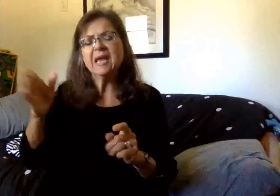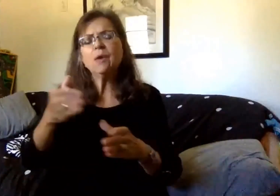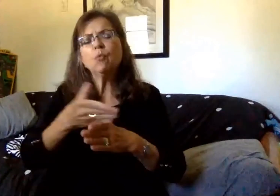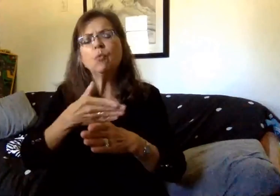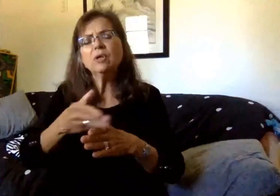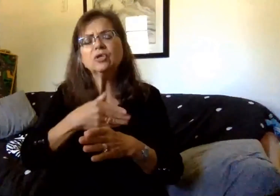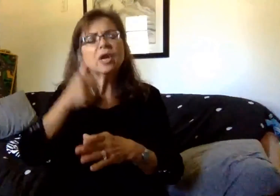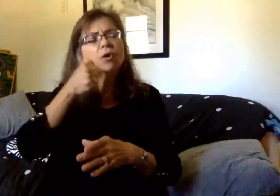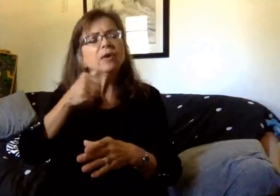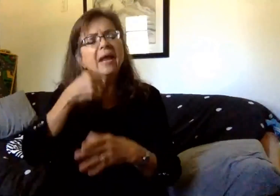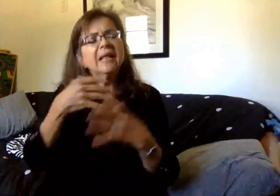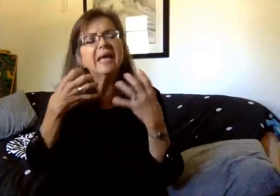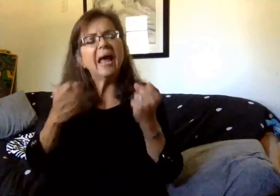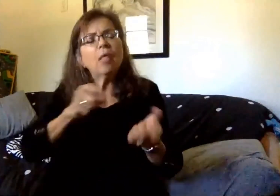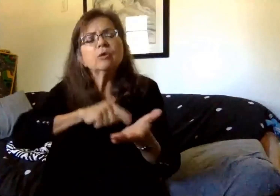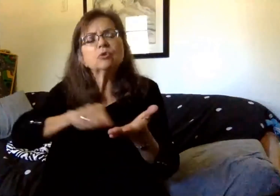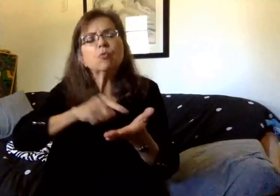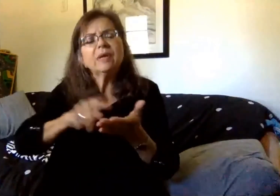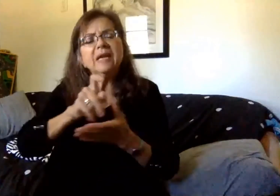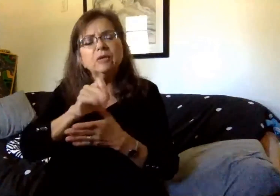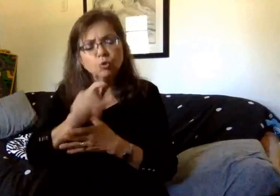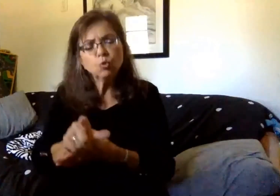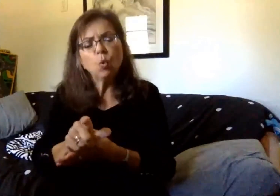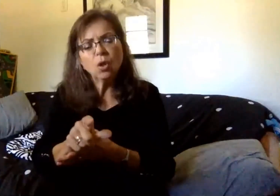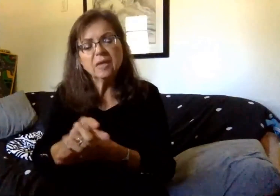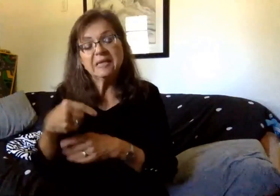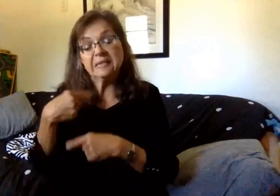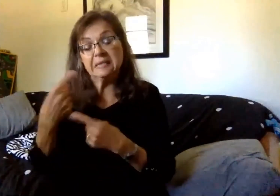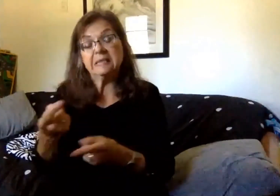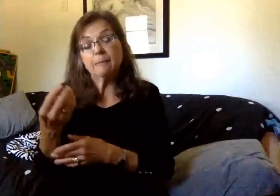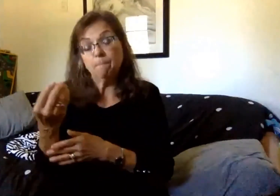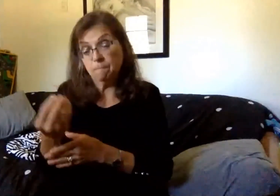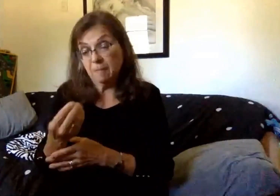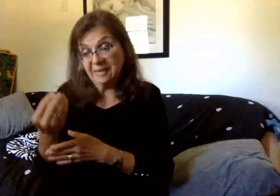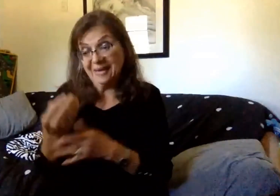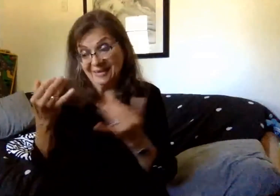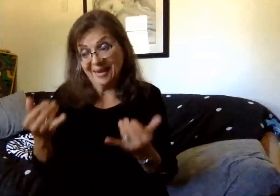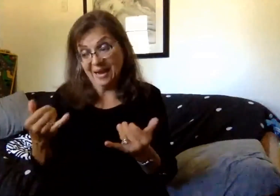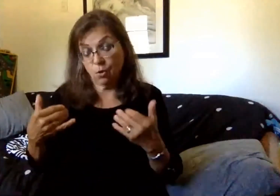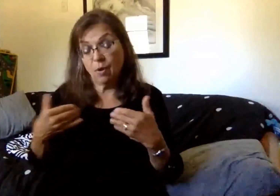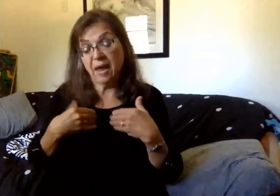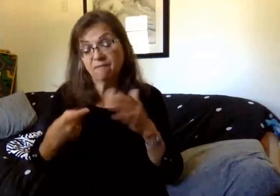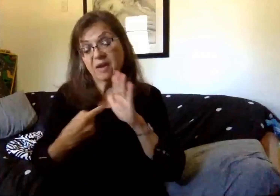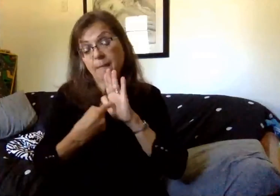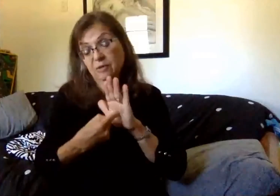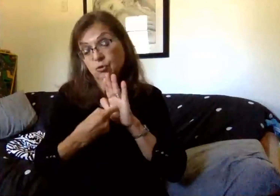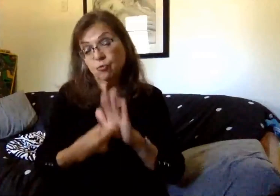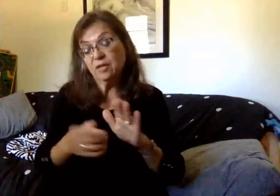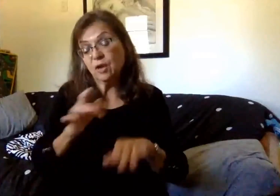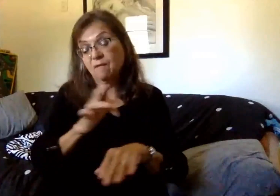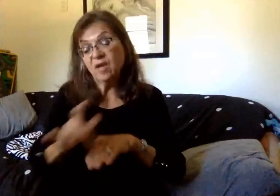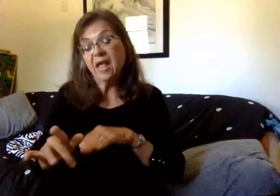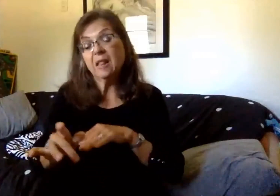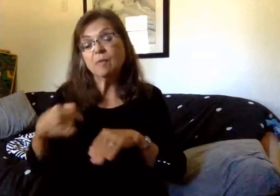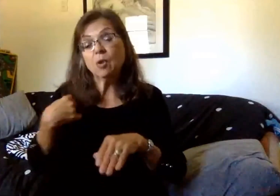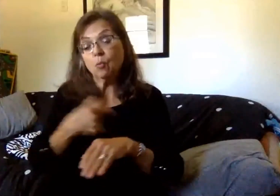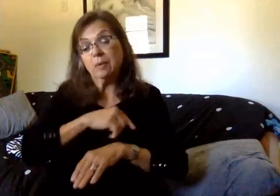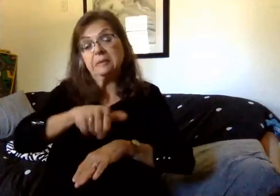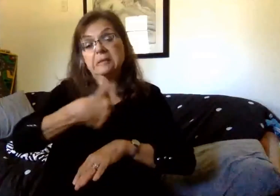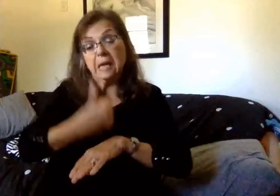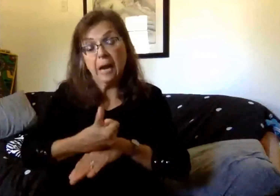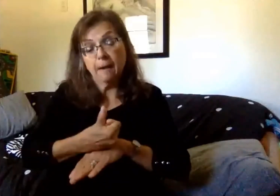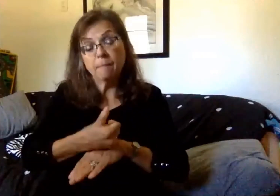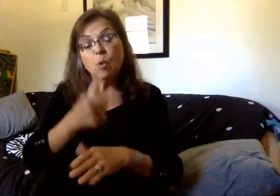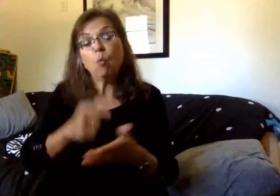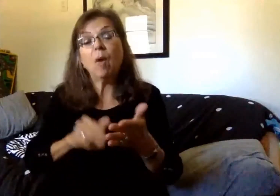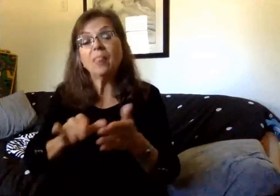health screening tool that since Monday in our first forum, we now have a demonstration that's available that we've put together of what that